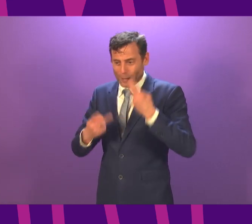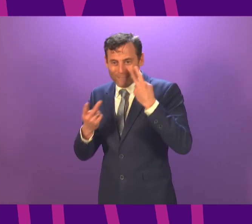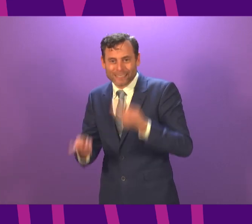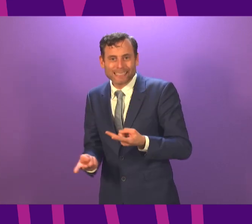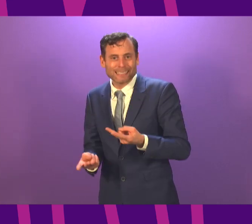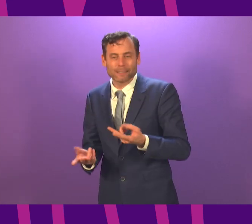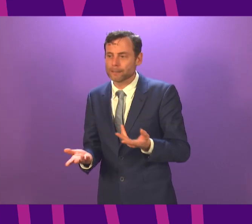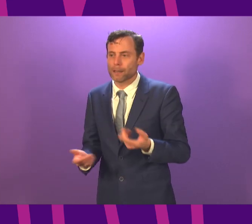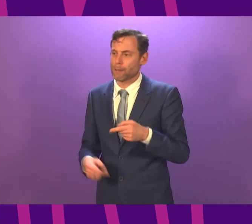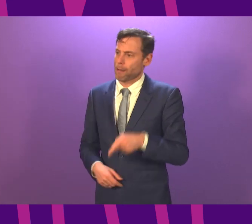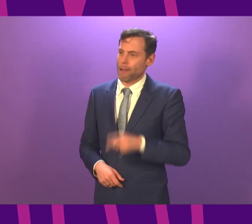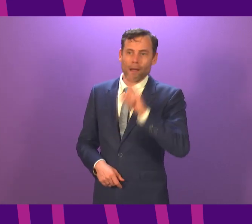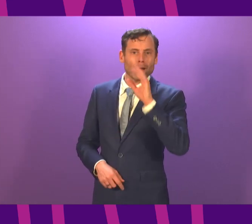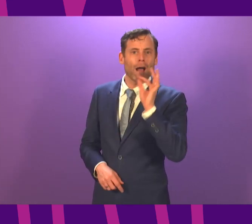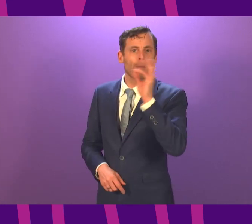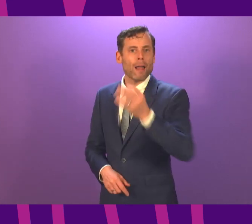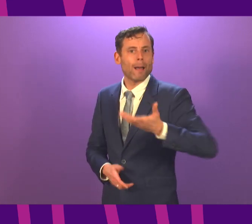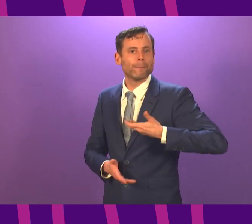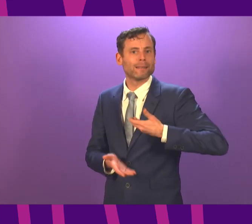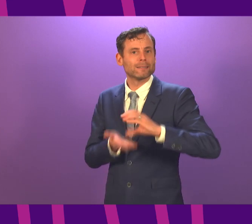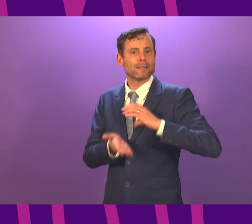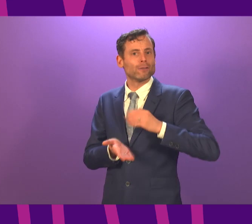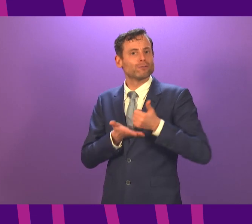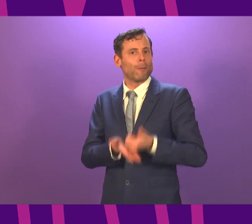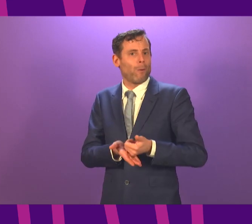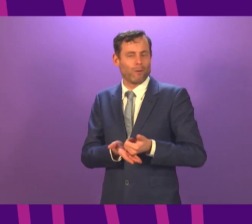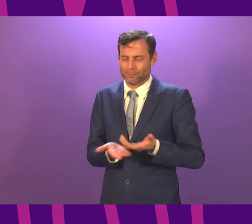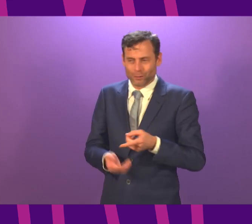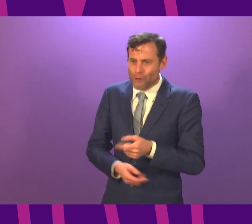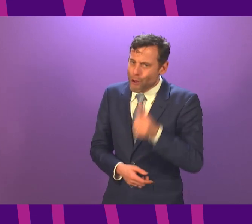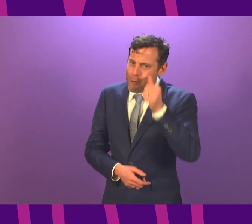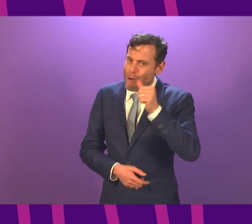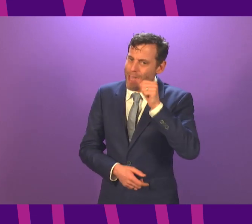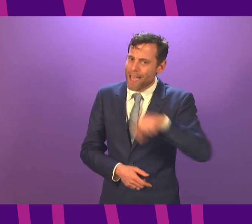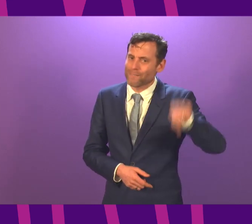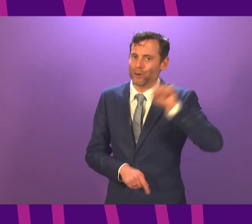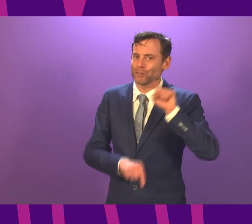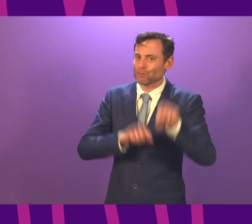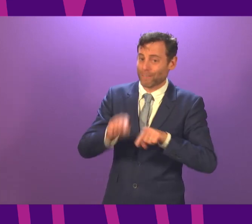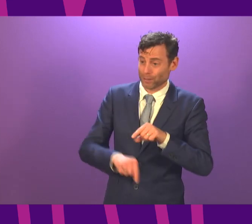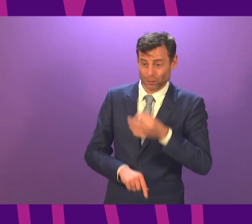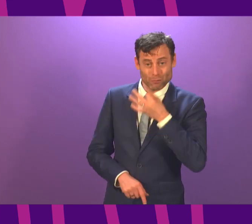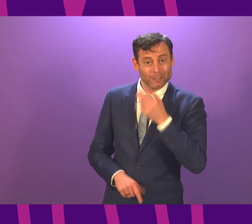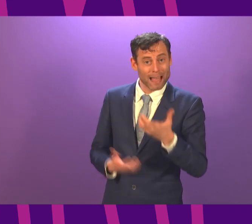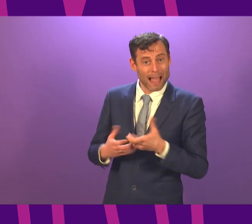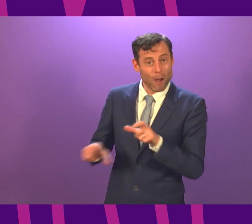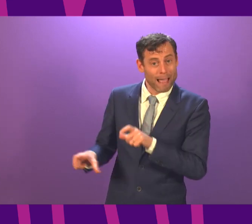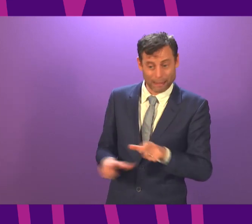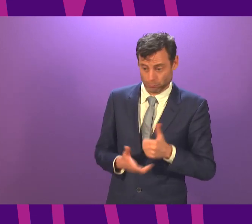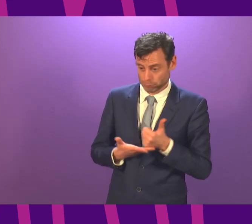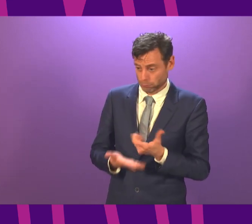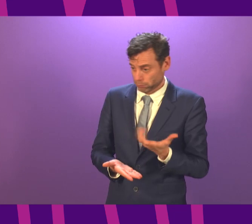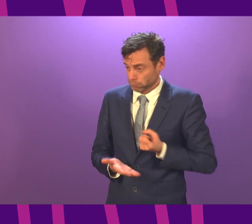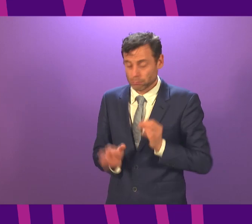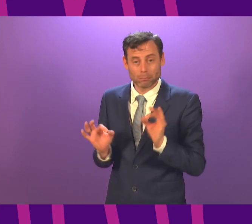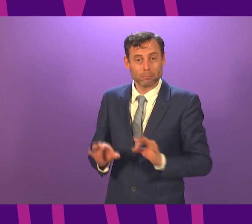range of business support available. Does the First Minister accept that this is unfair, threatens jobs and livelihoods and will she ensure that